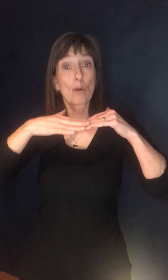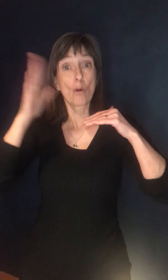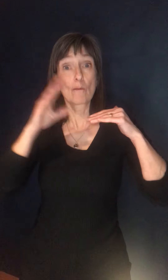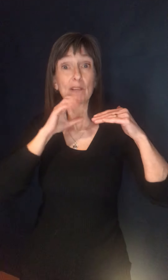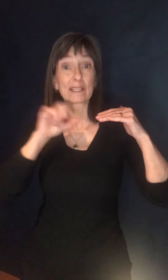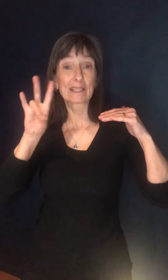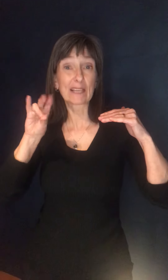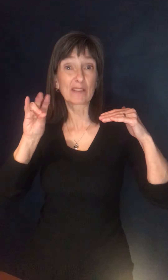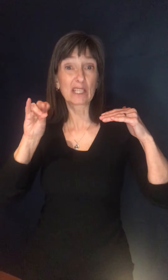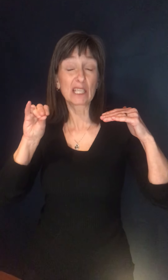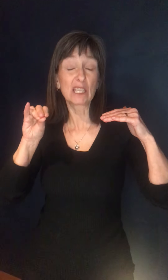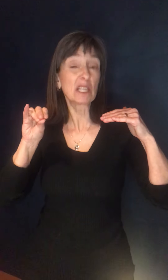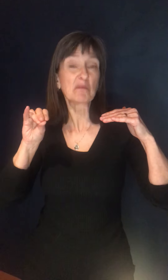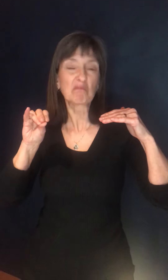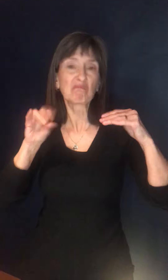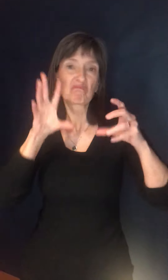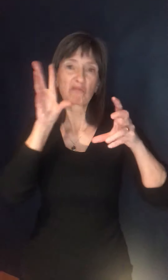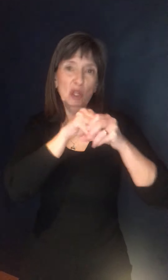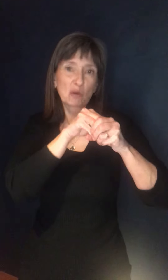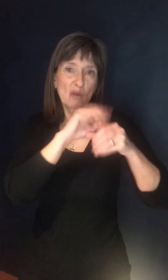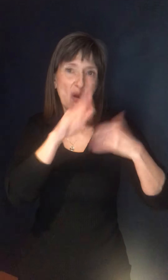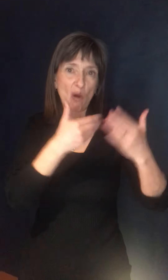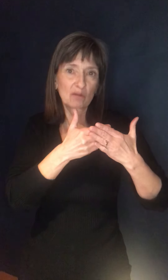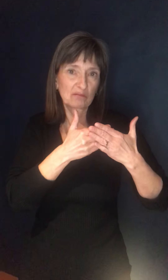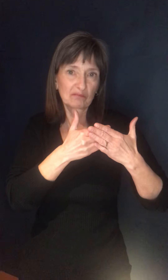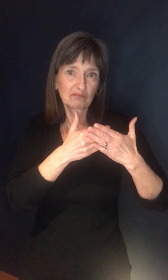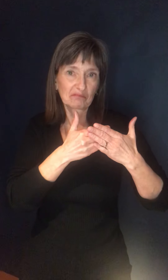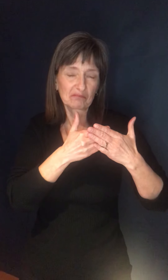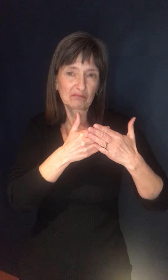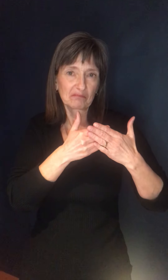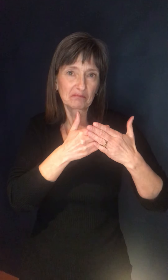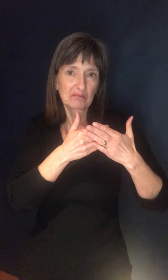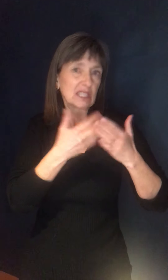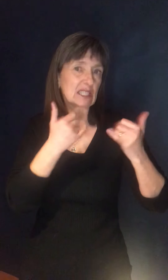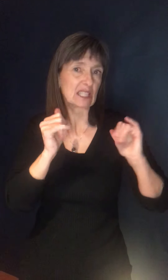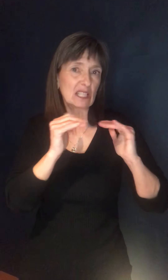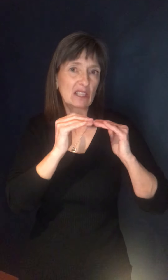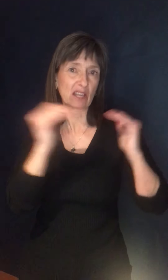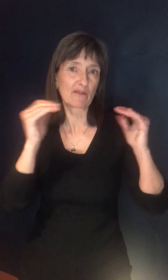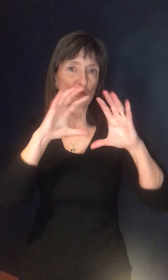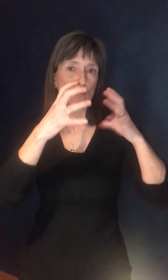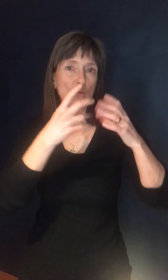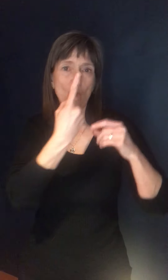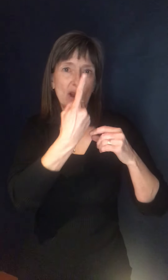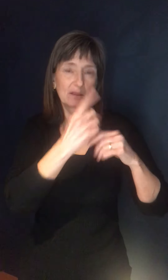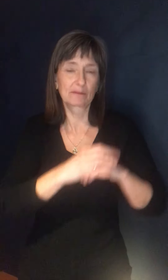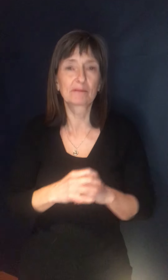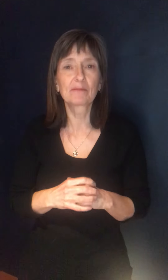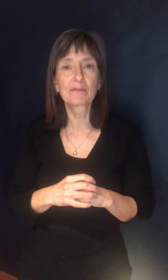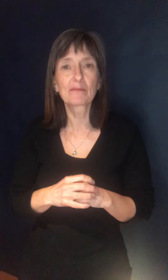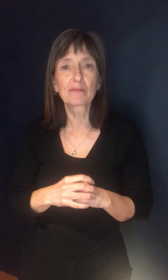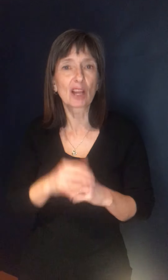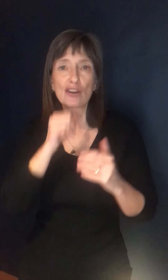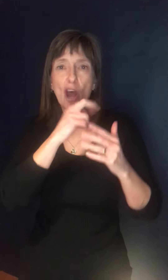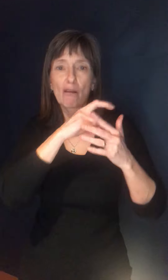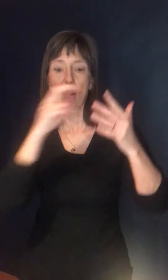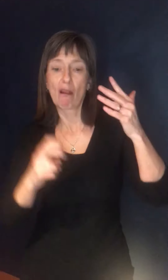included and given an inappropriate appointment. Uh, I think, uh, the other comment, uh, from, um, from Eastern health and